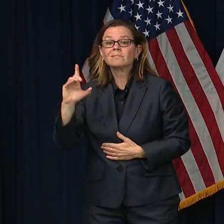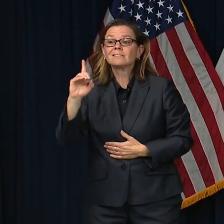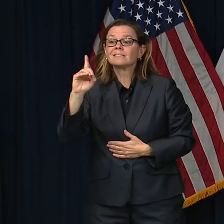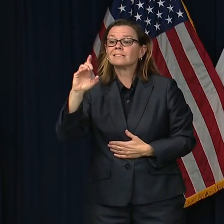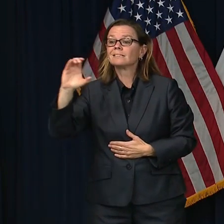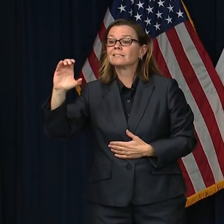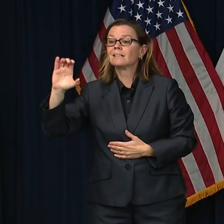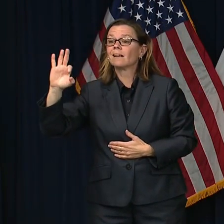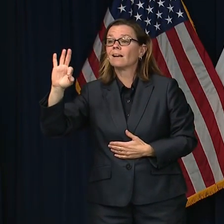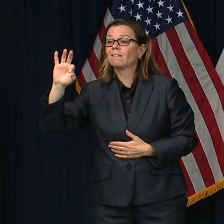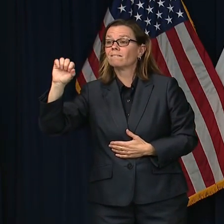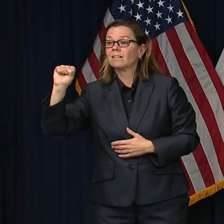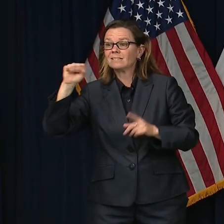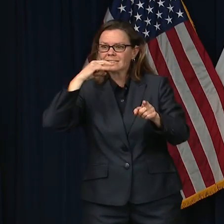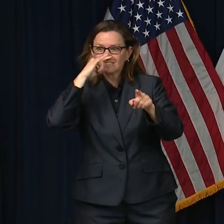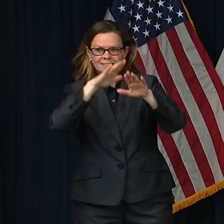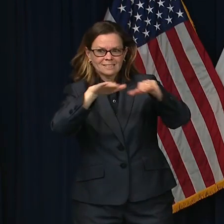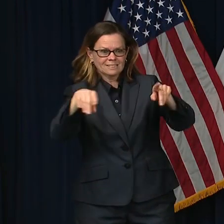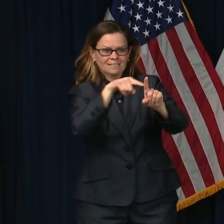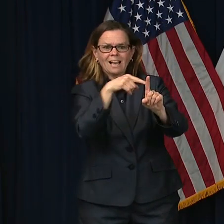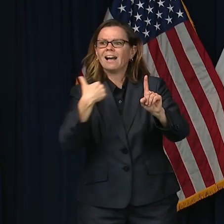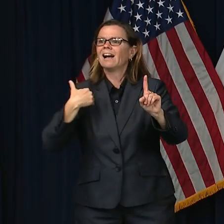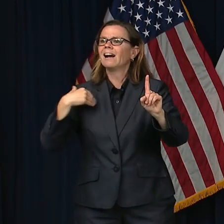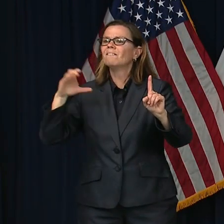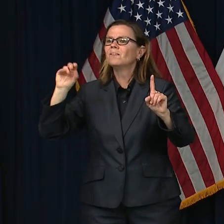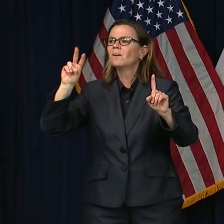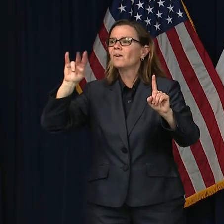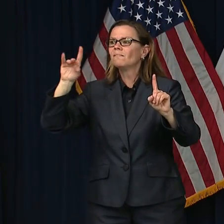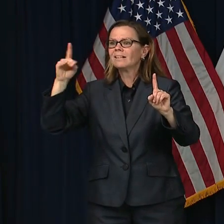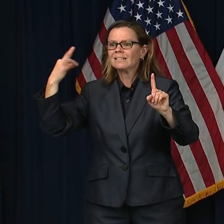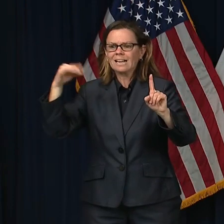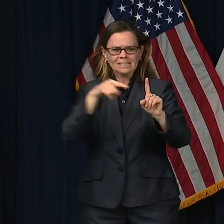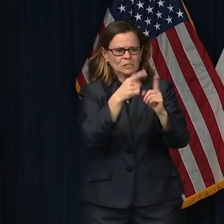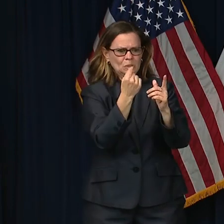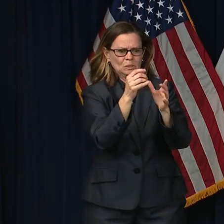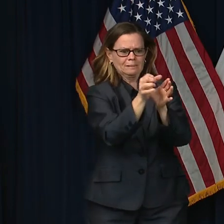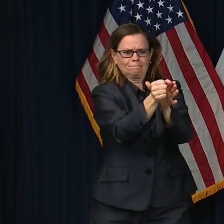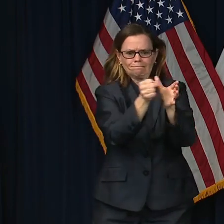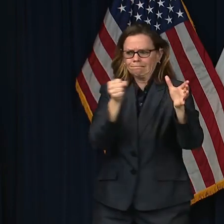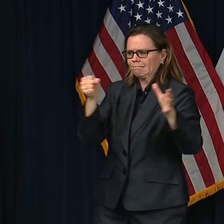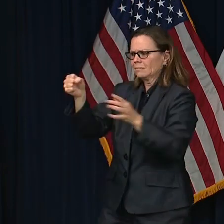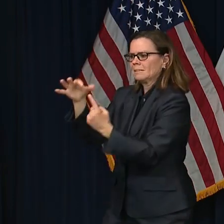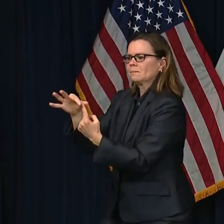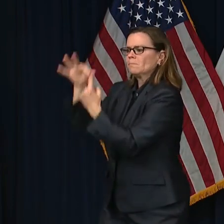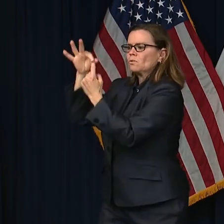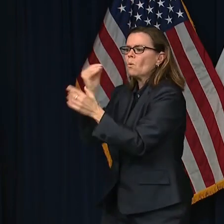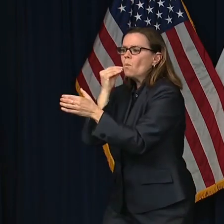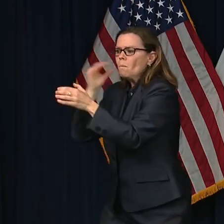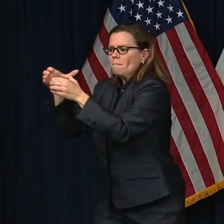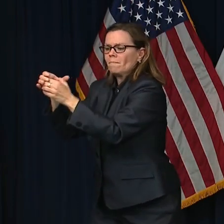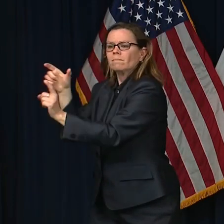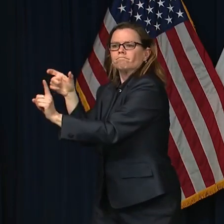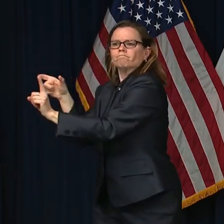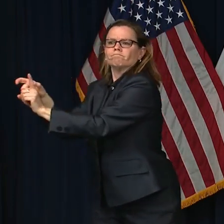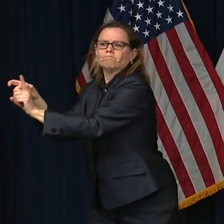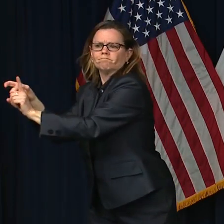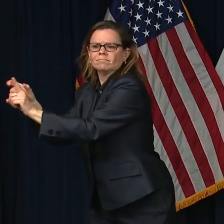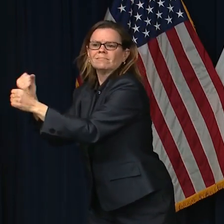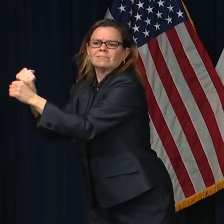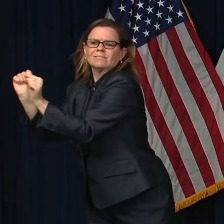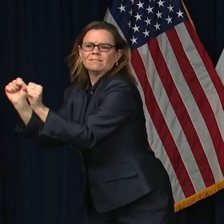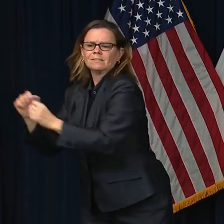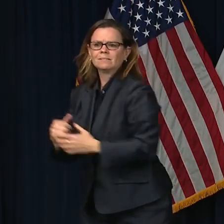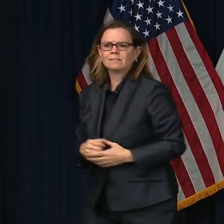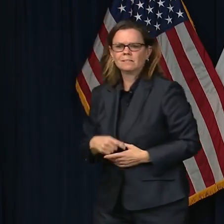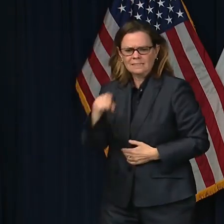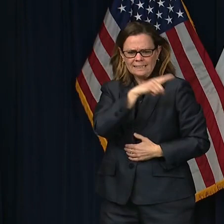a safe place to quarantine. Fighting for safe and expansive nutrition access, the Lakeview